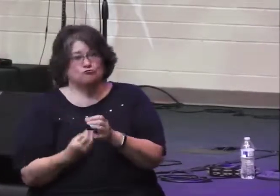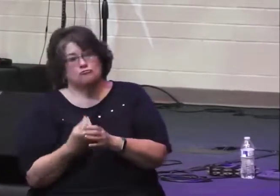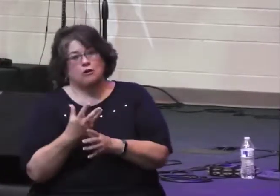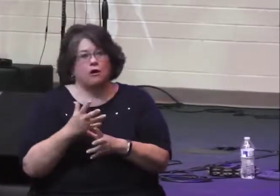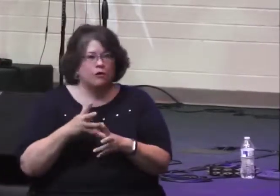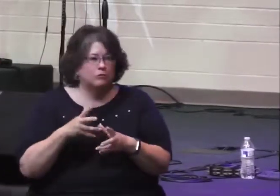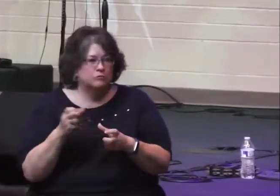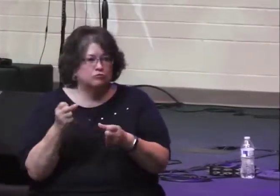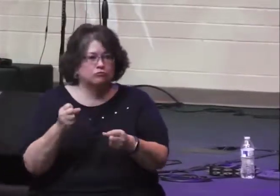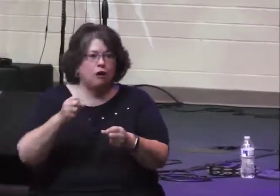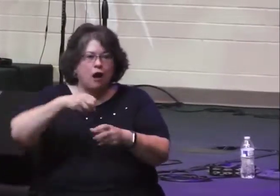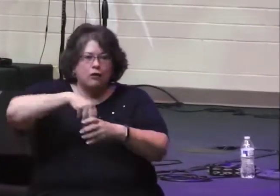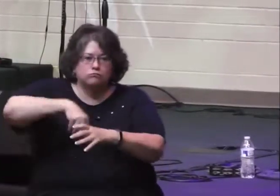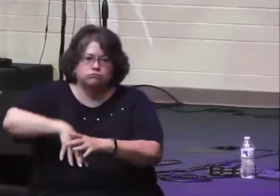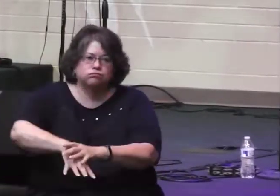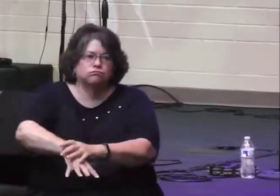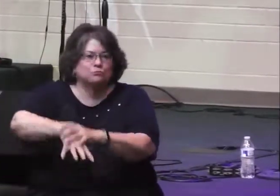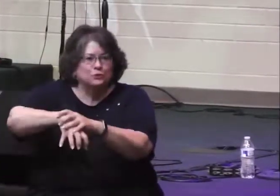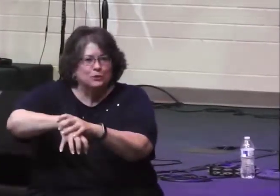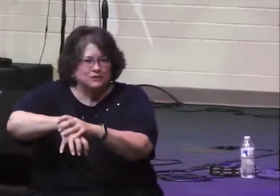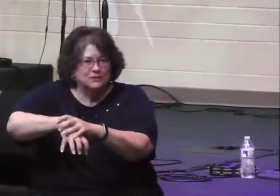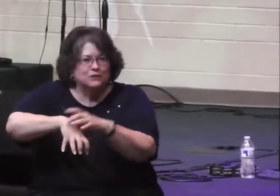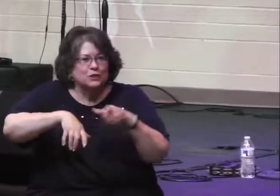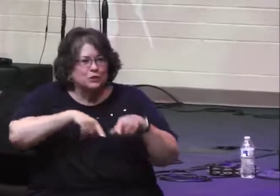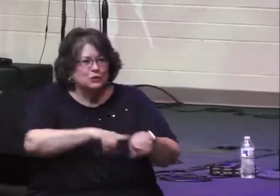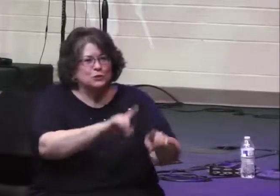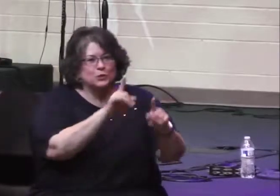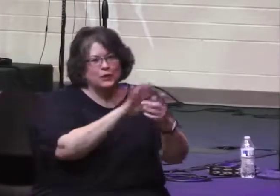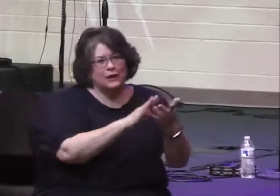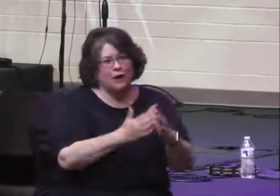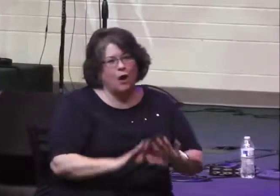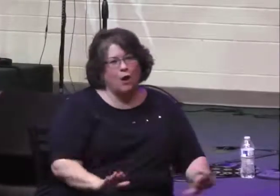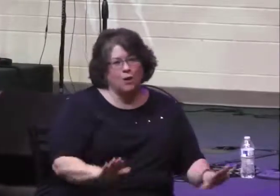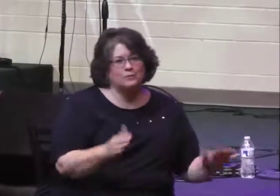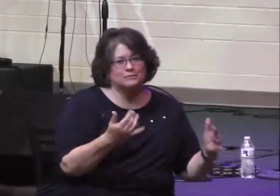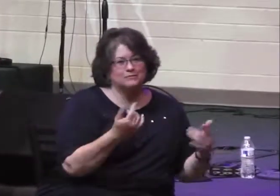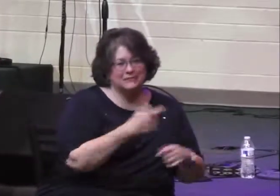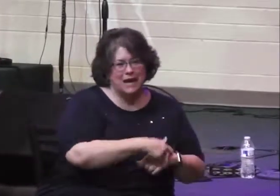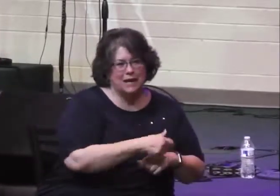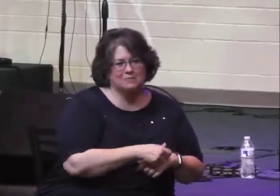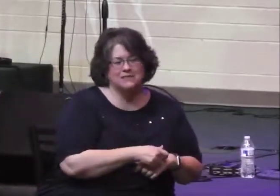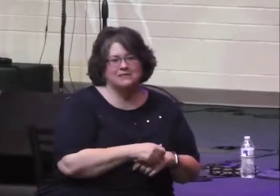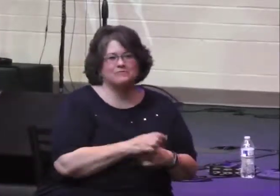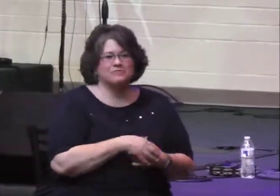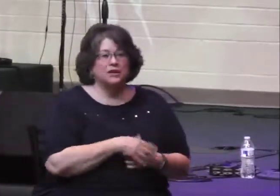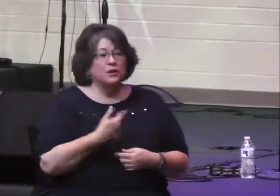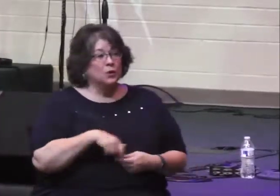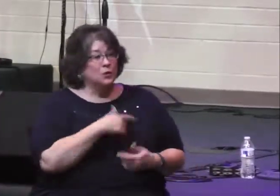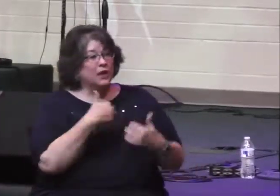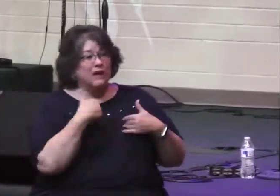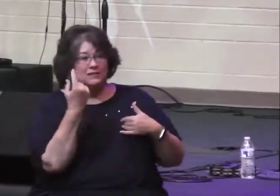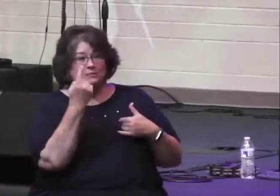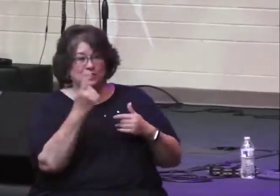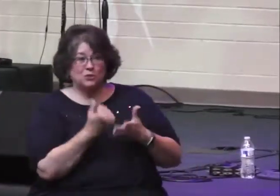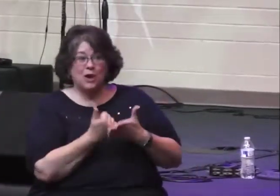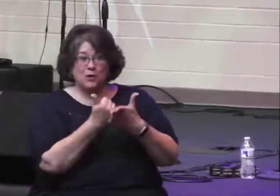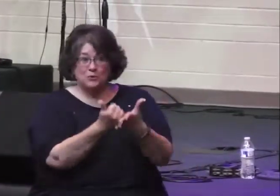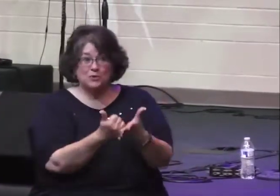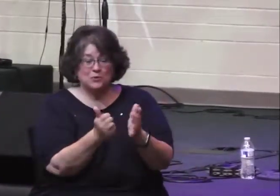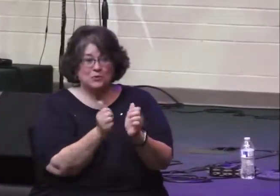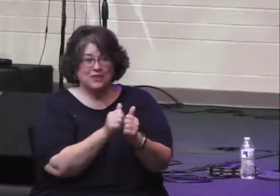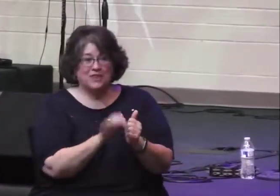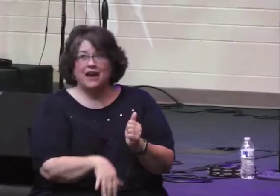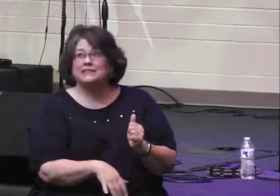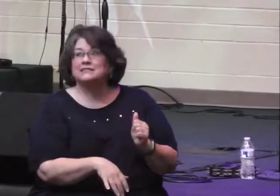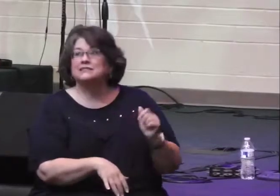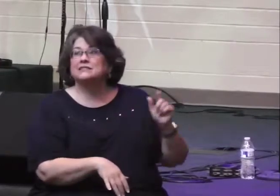in times of calm. And we have a resource that we put up on the church website for you. Linda found this for me,